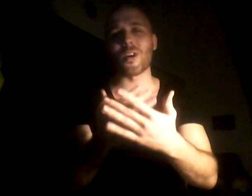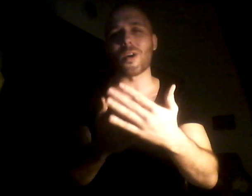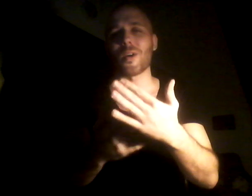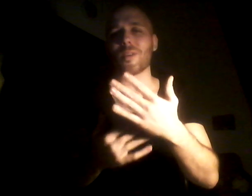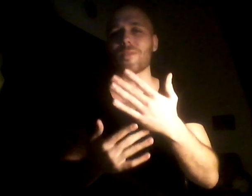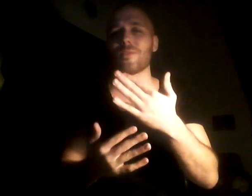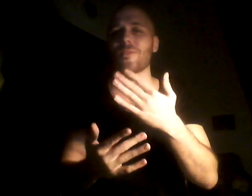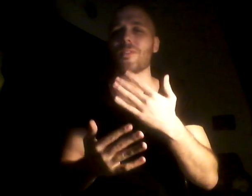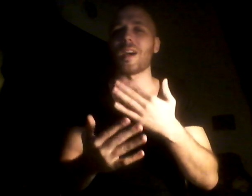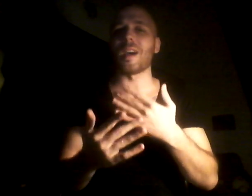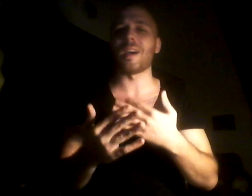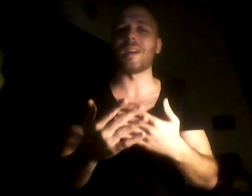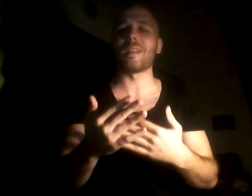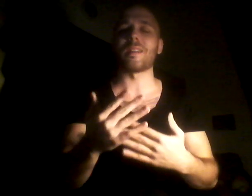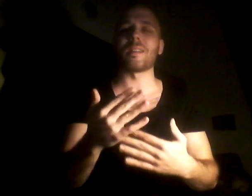on fire